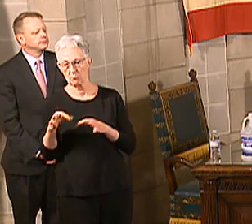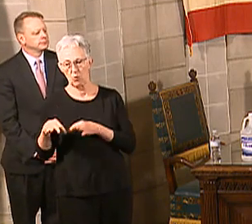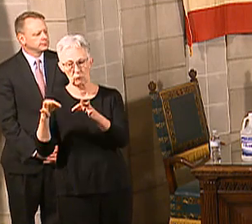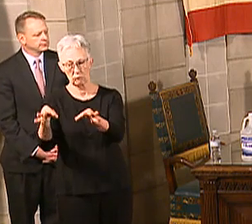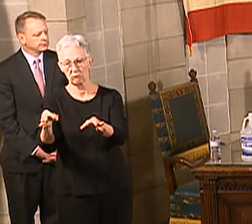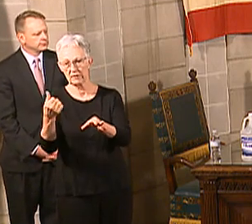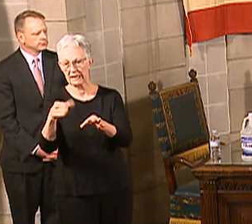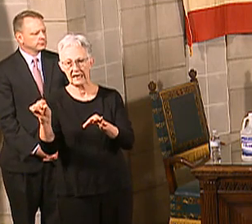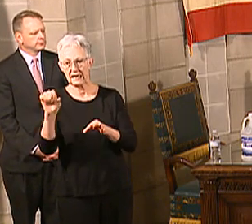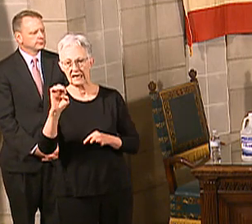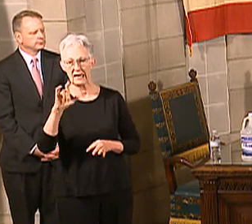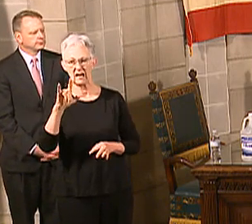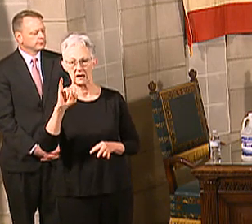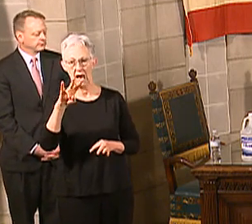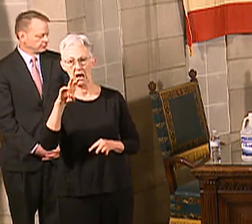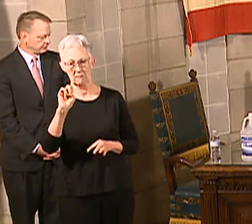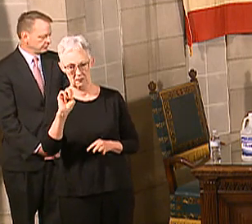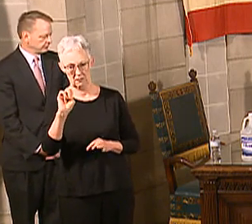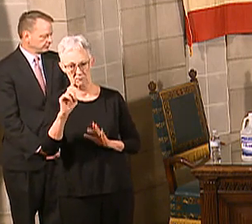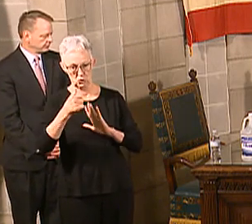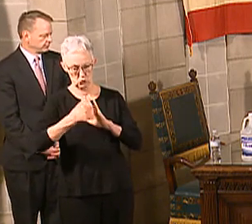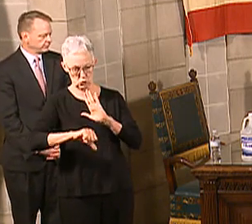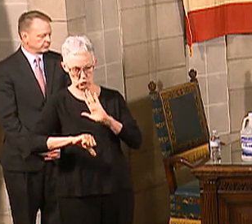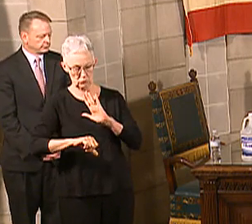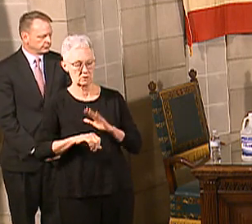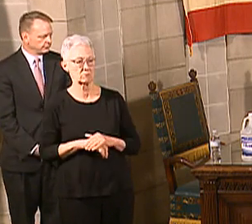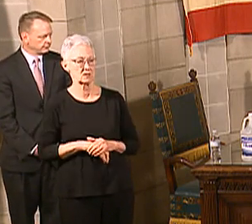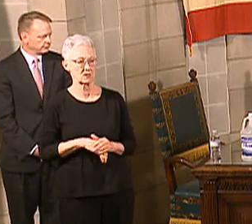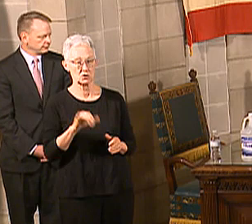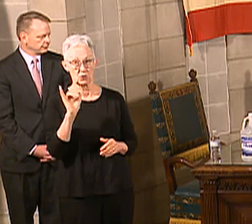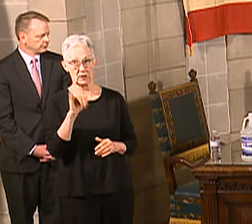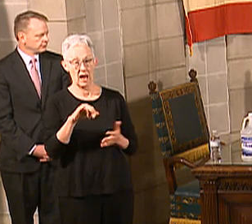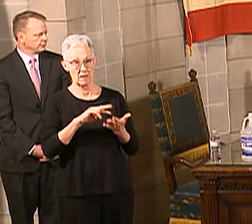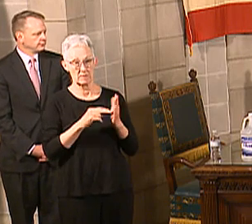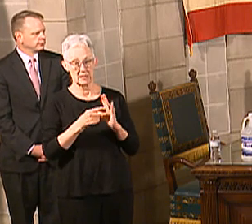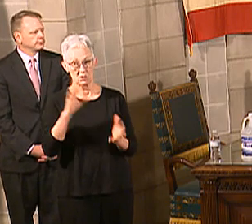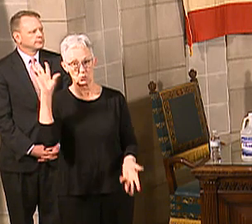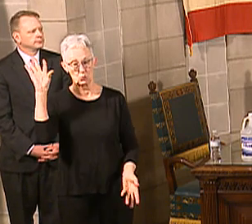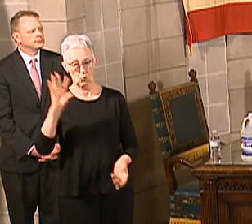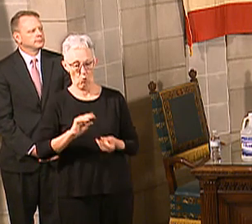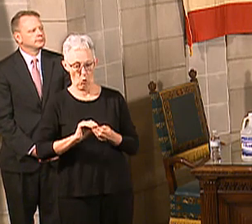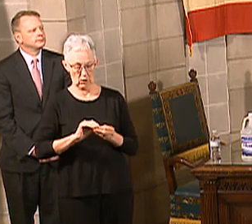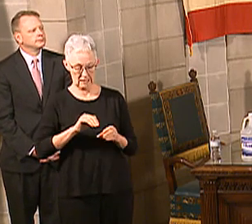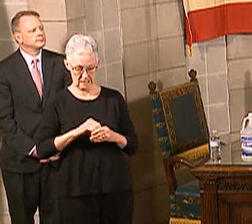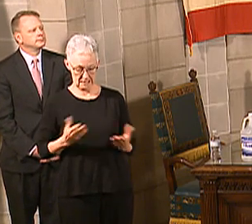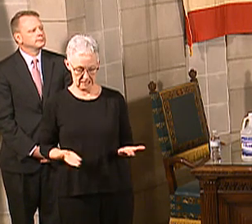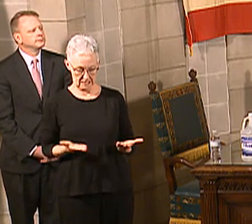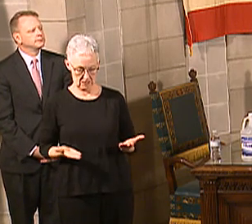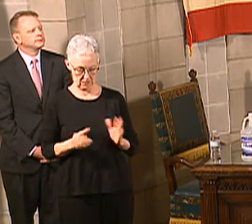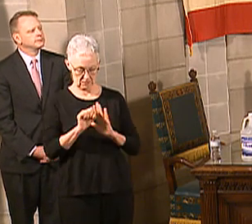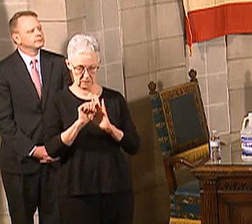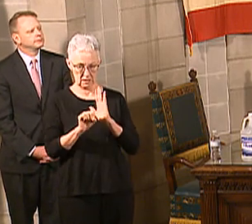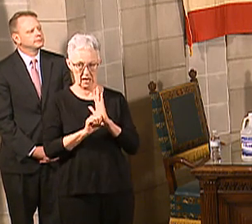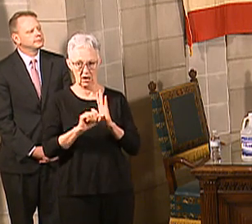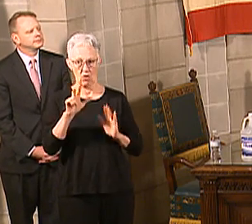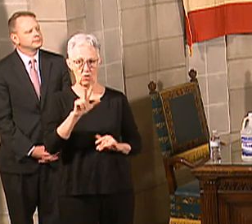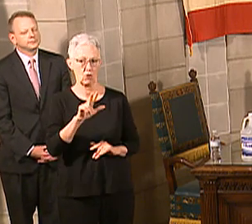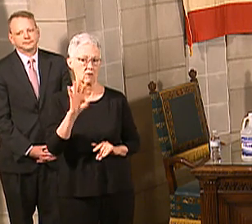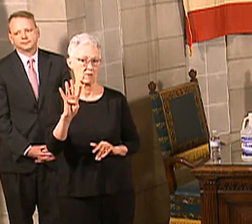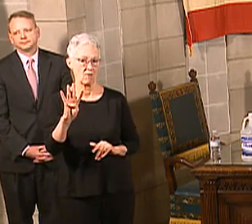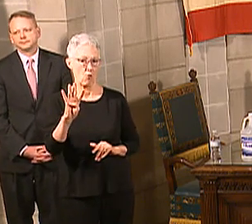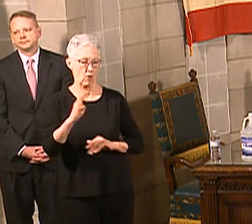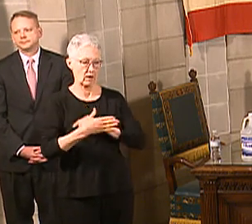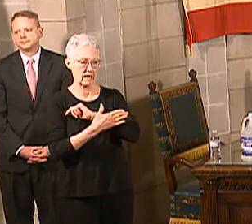that as well. So those are two new DHMs. That brings to the total number that we have here in our state, up to 34 counties.